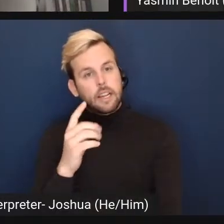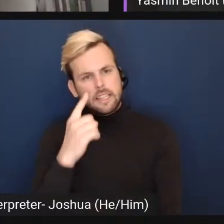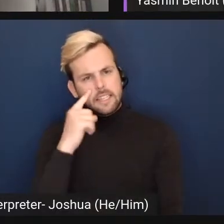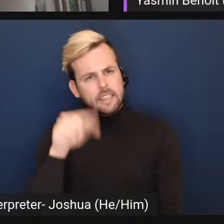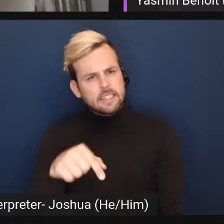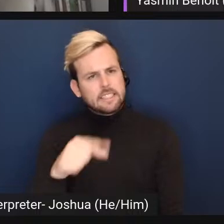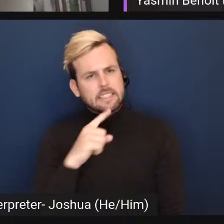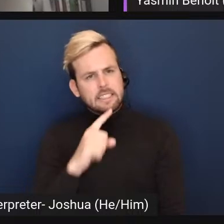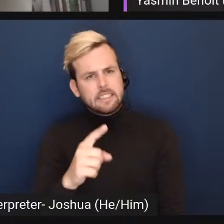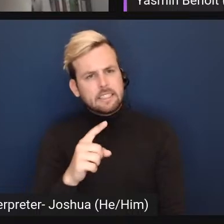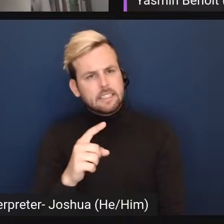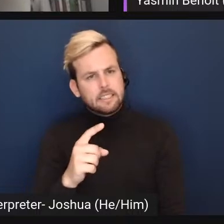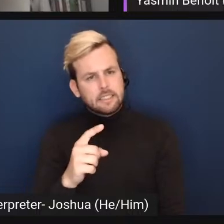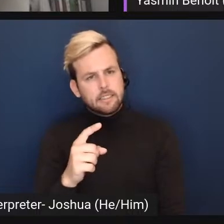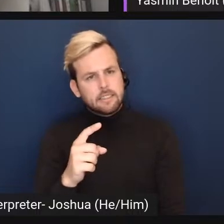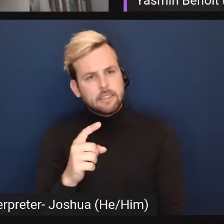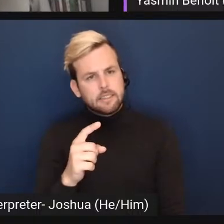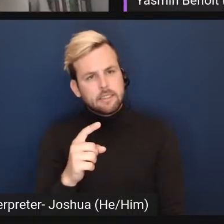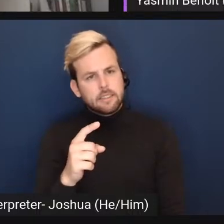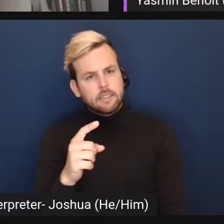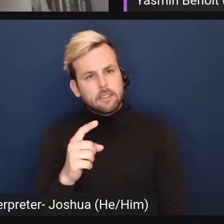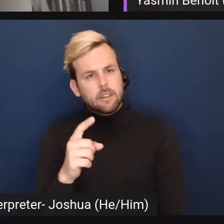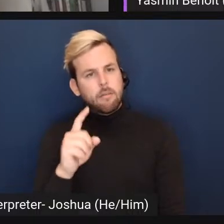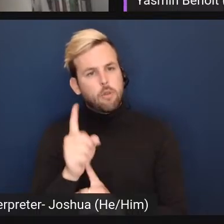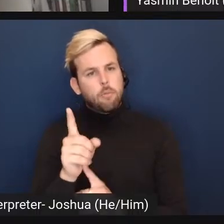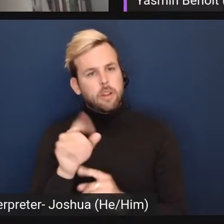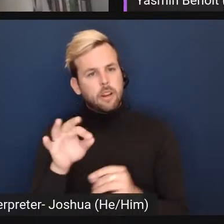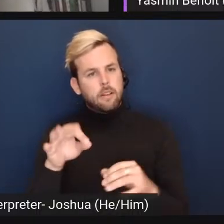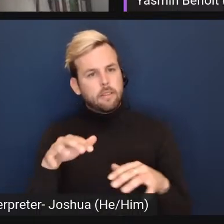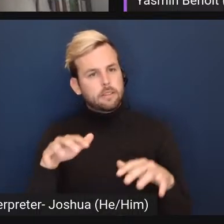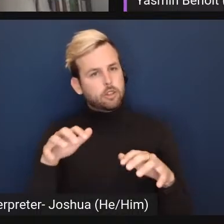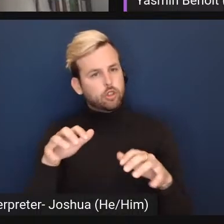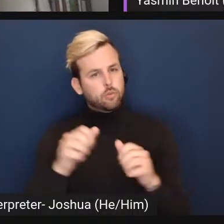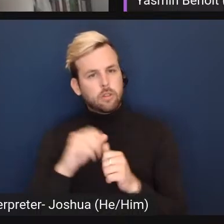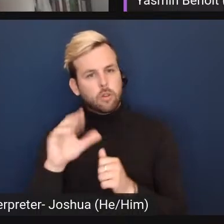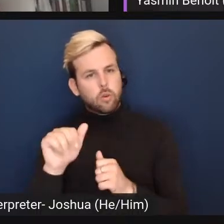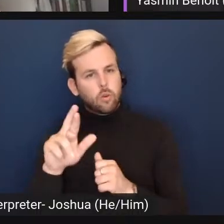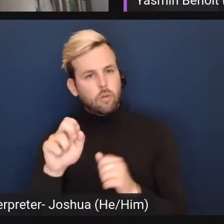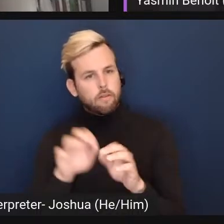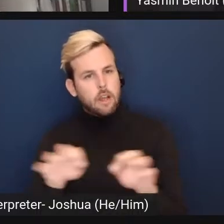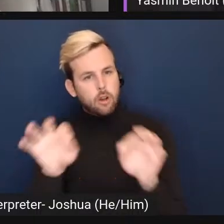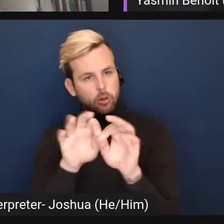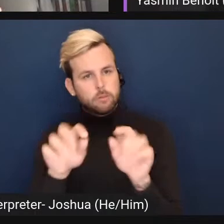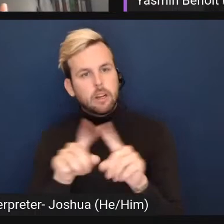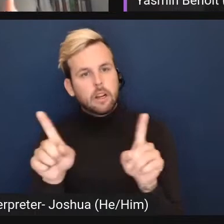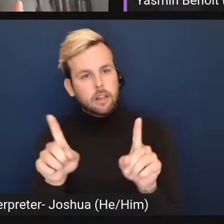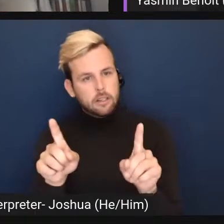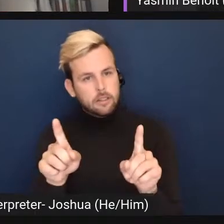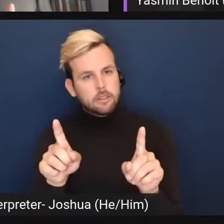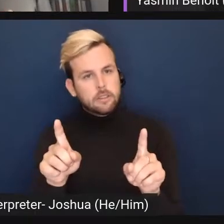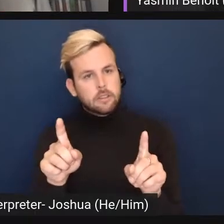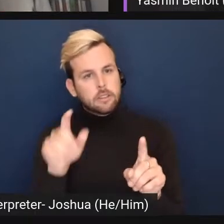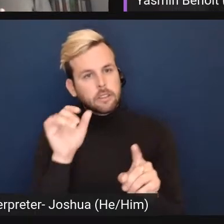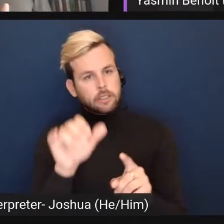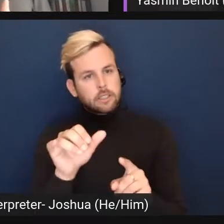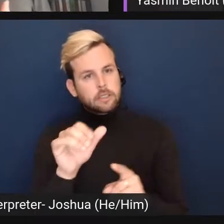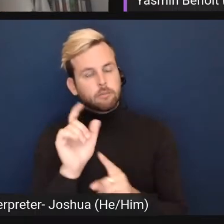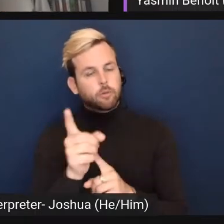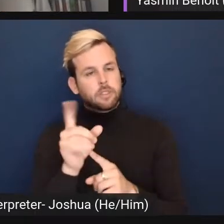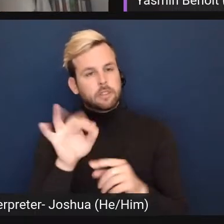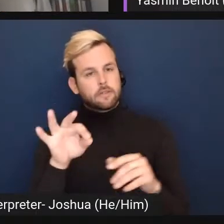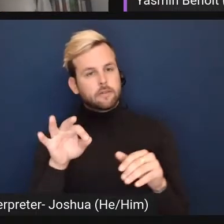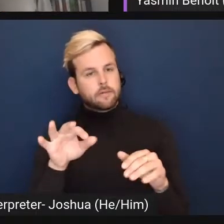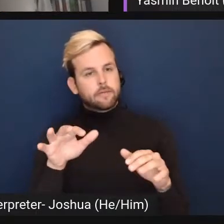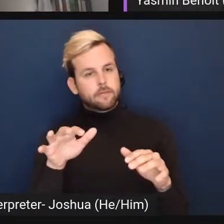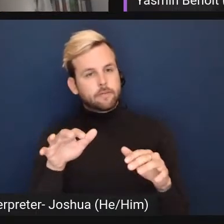this is a, uh, moment of tension around those core values, but that moment of tension